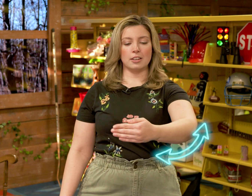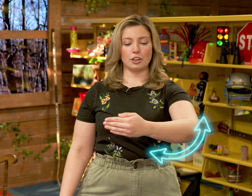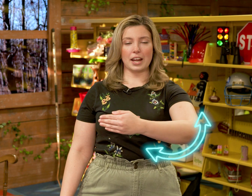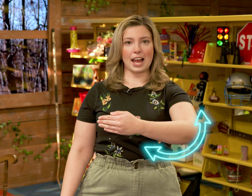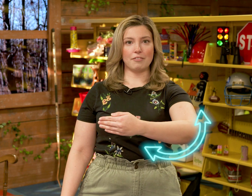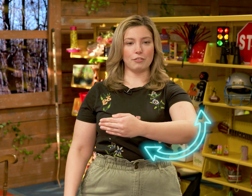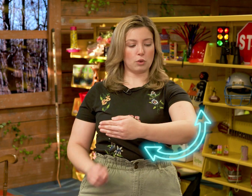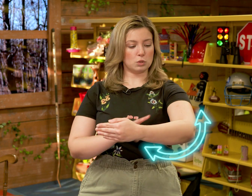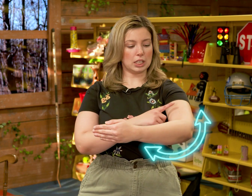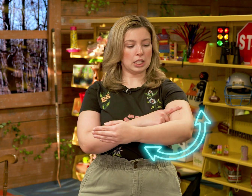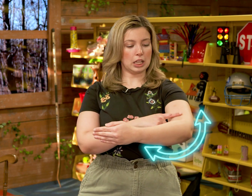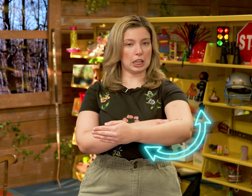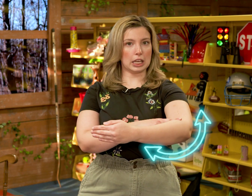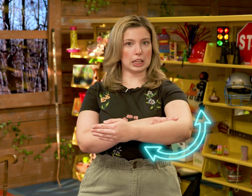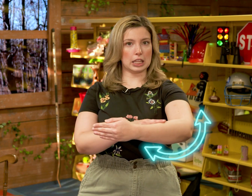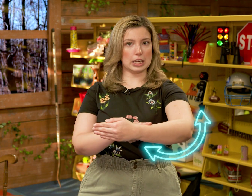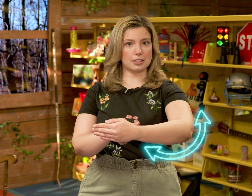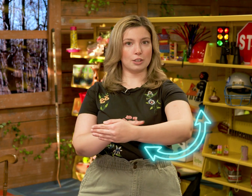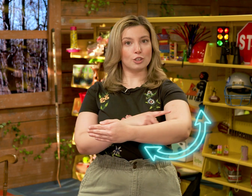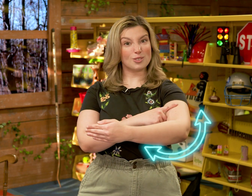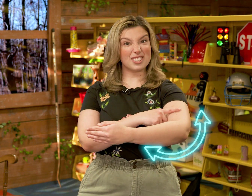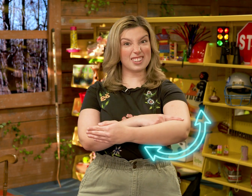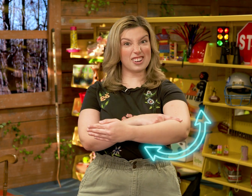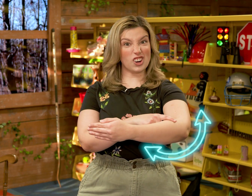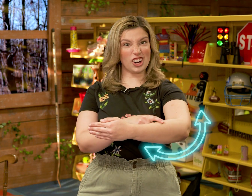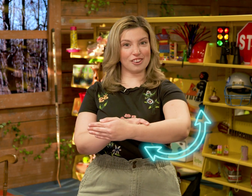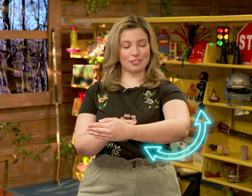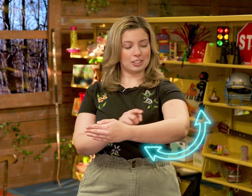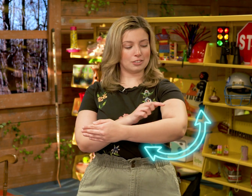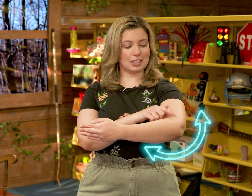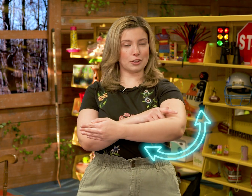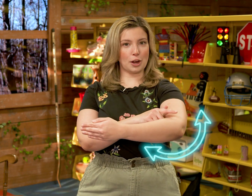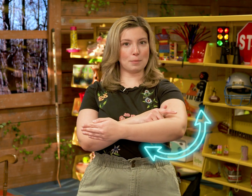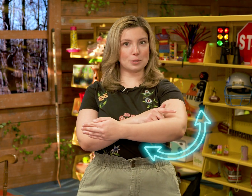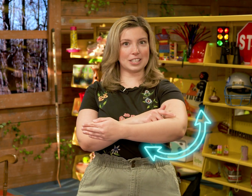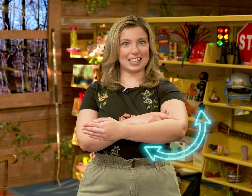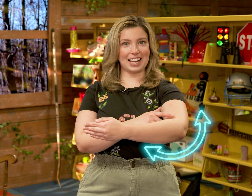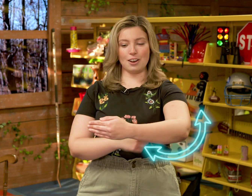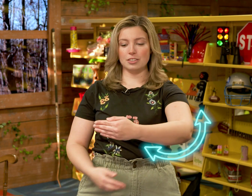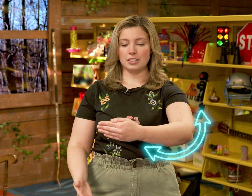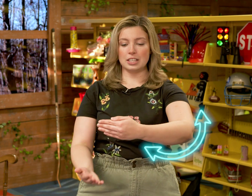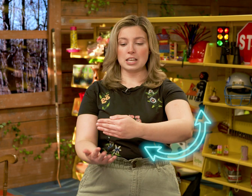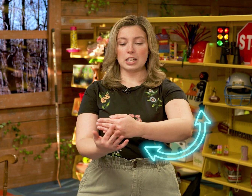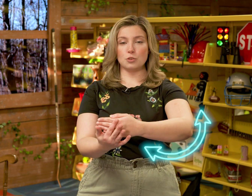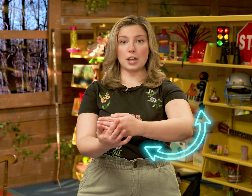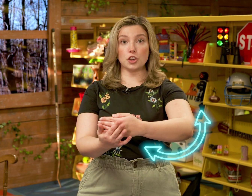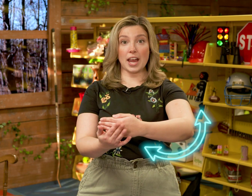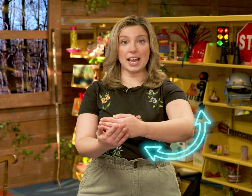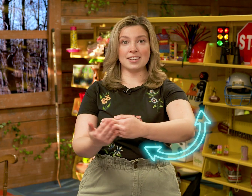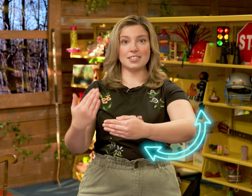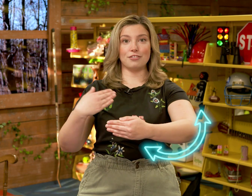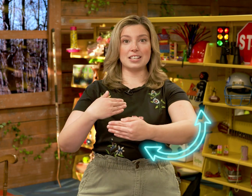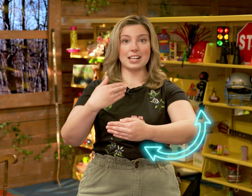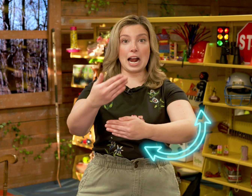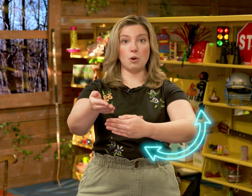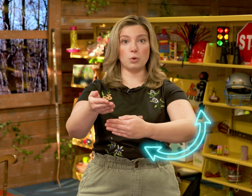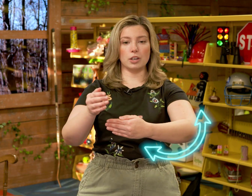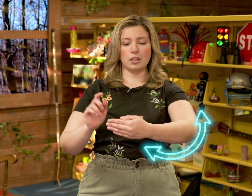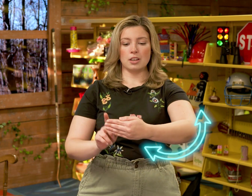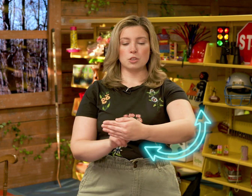You're going to have it folded like this. So it does a little curve. See how your elbow's sticking out? You want your hand to face outward. So